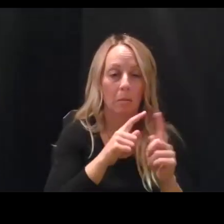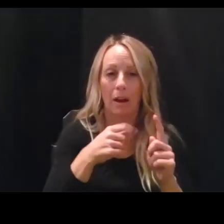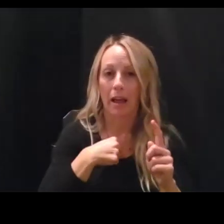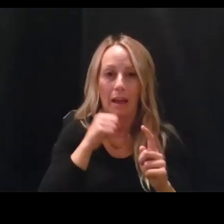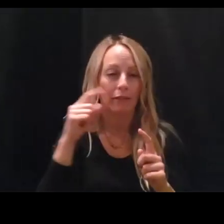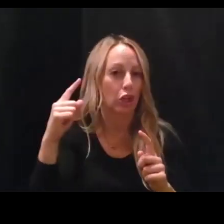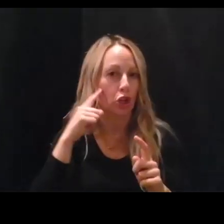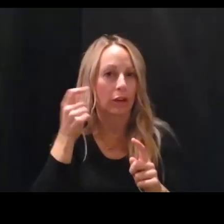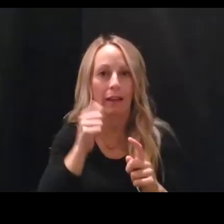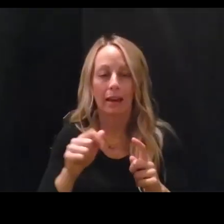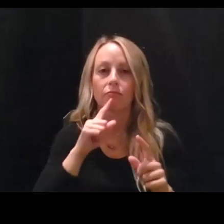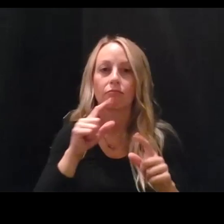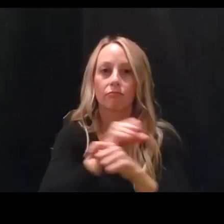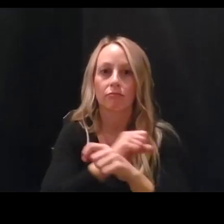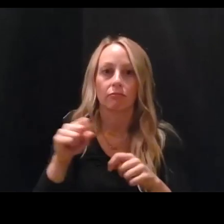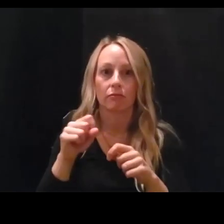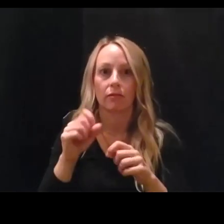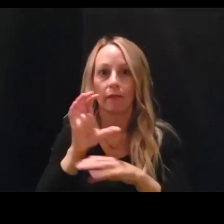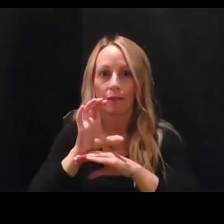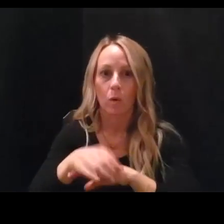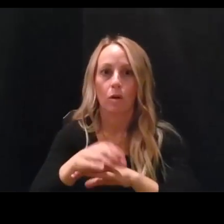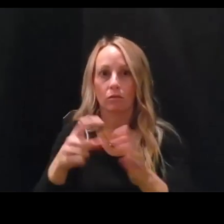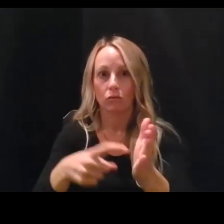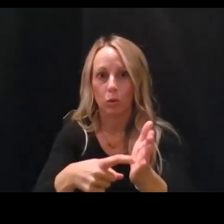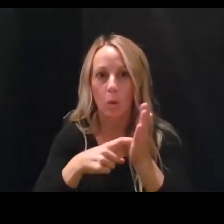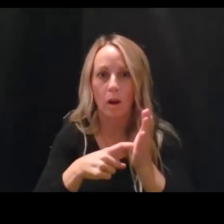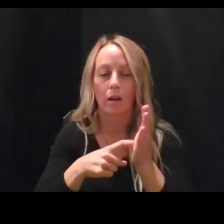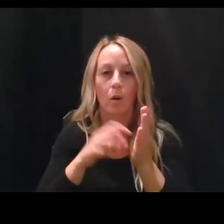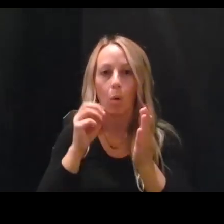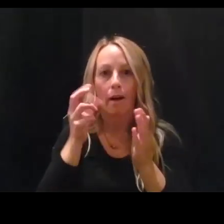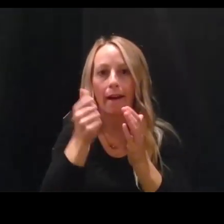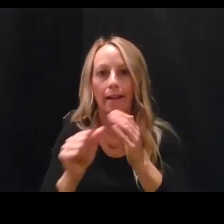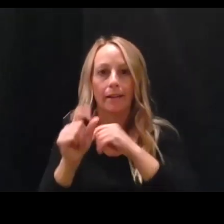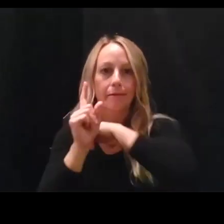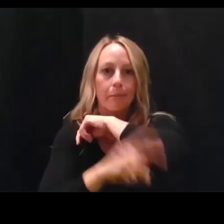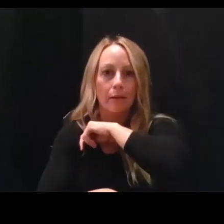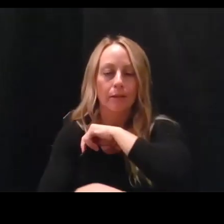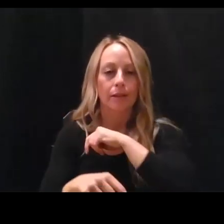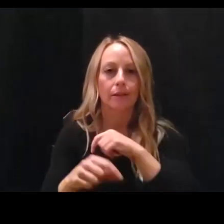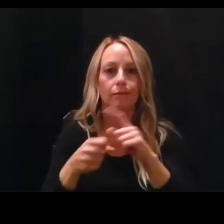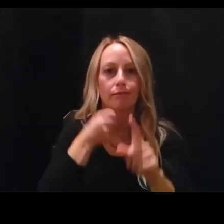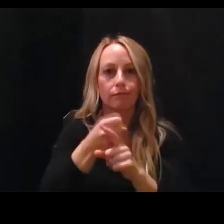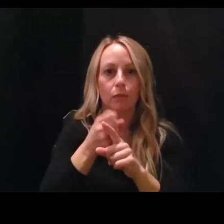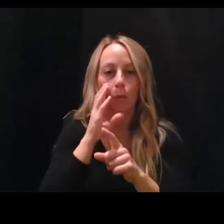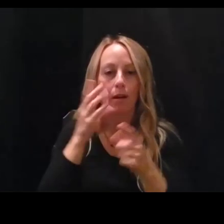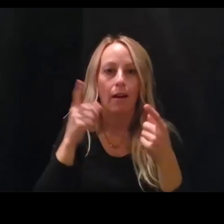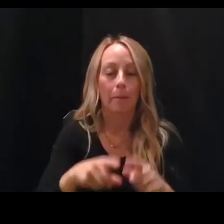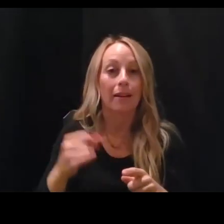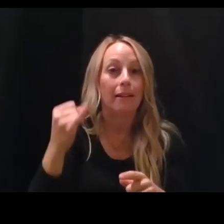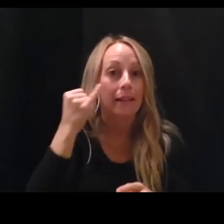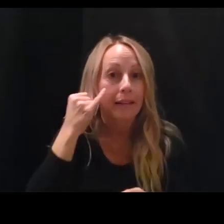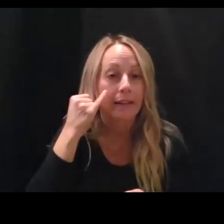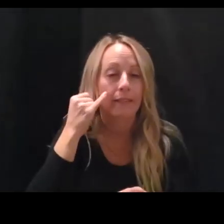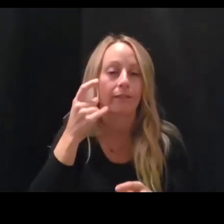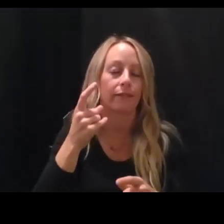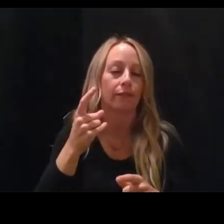activity and likely any, uh, penalties that were, uh, intended to be imposed